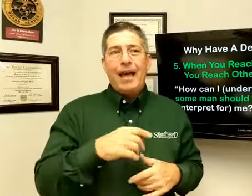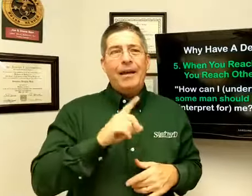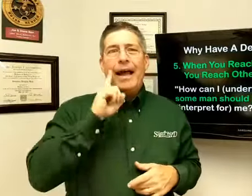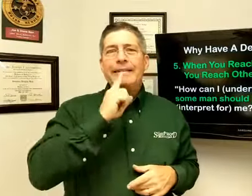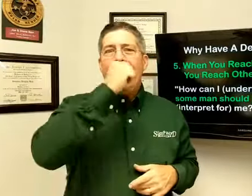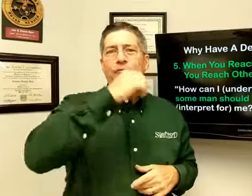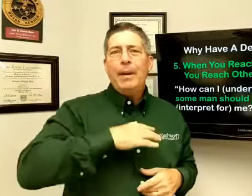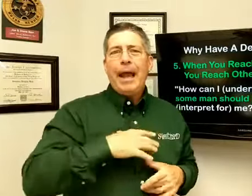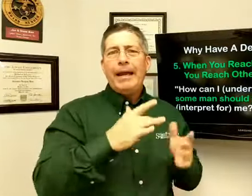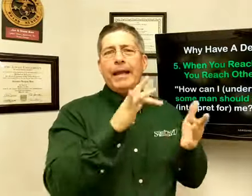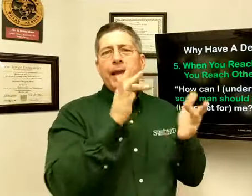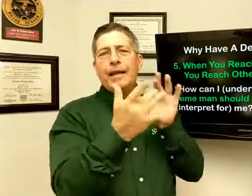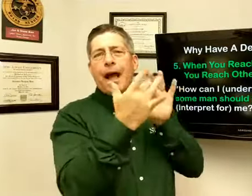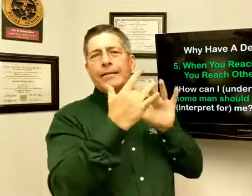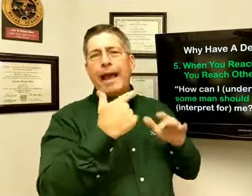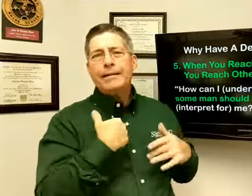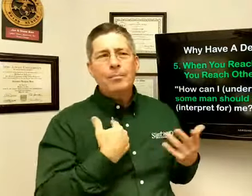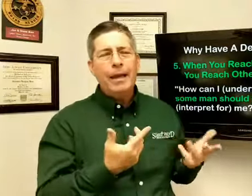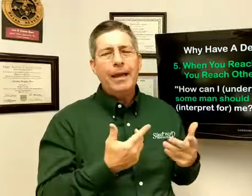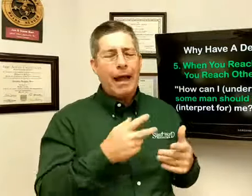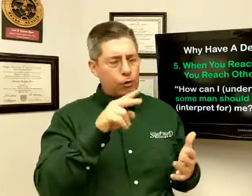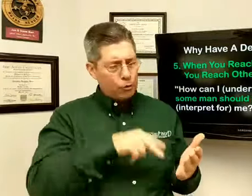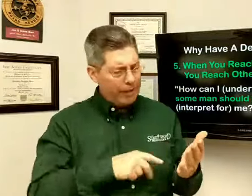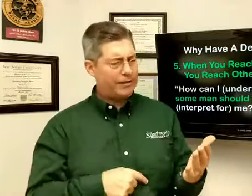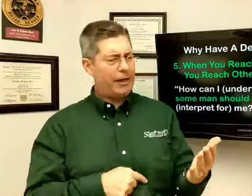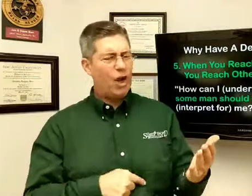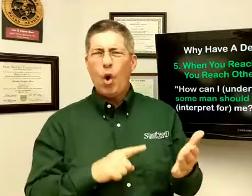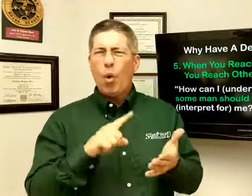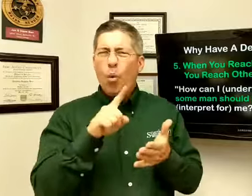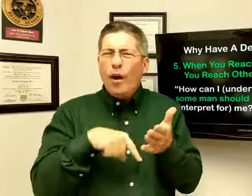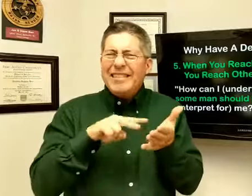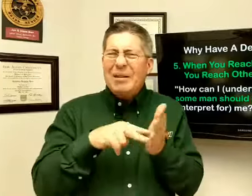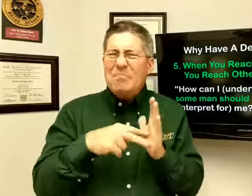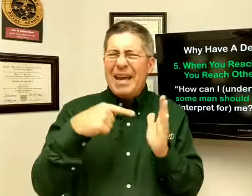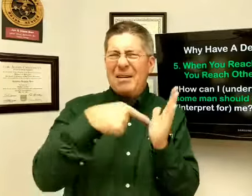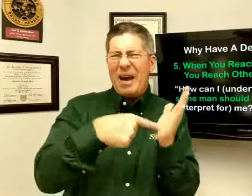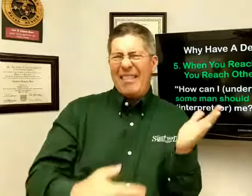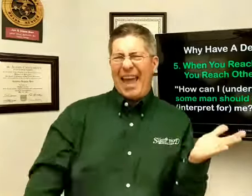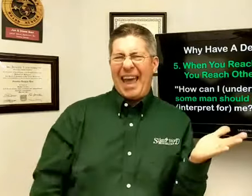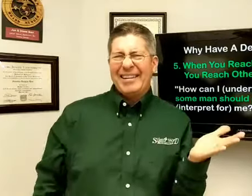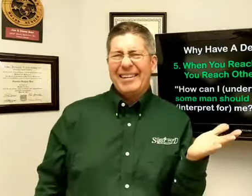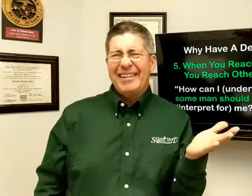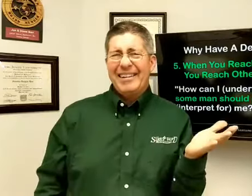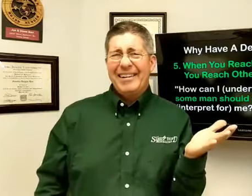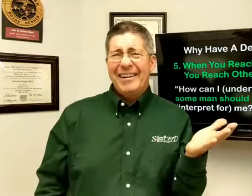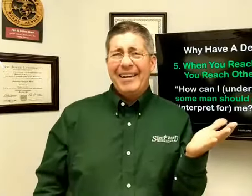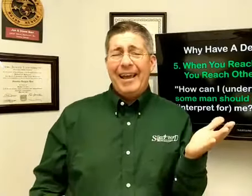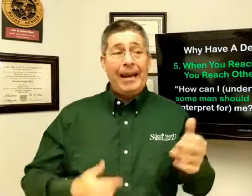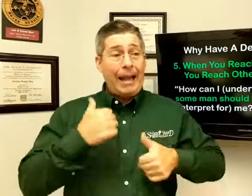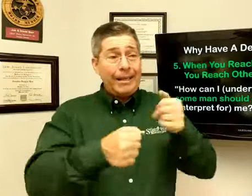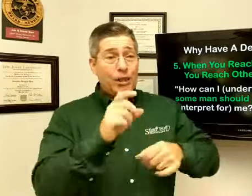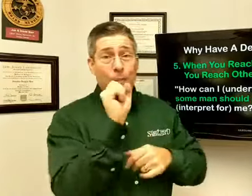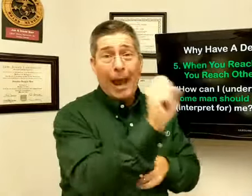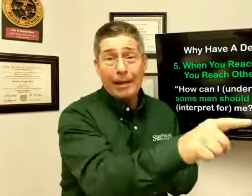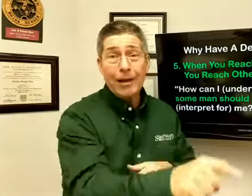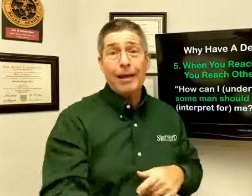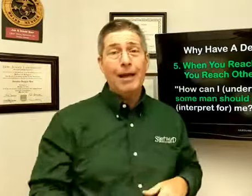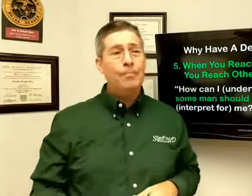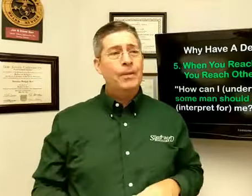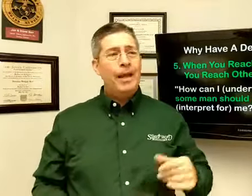a deaf man, he contacted me, and I was reading. said, what does he mean by that? And I text back to him, and